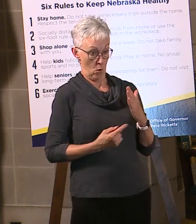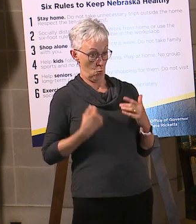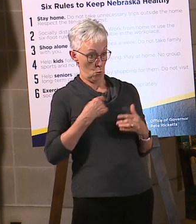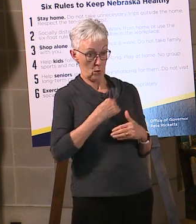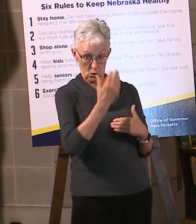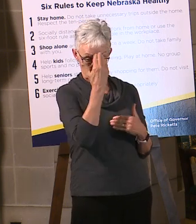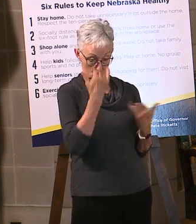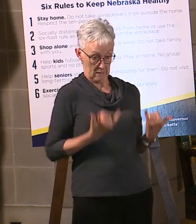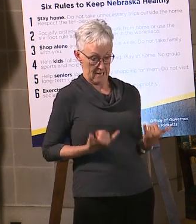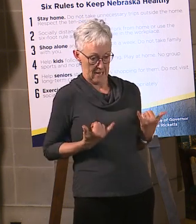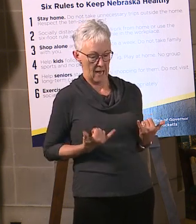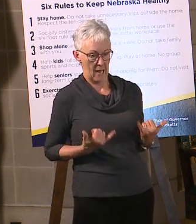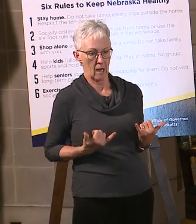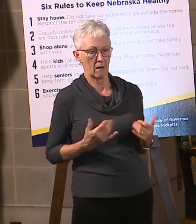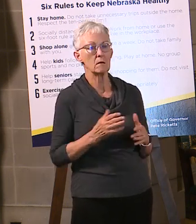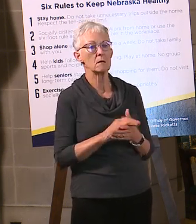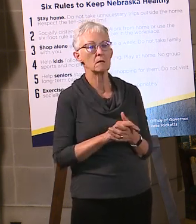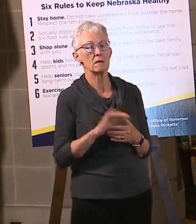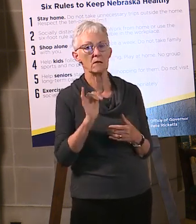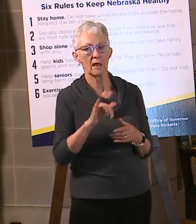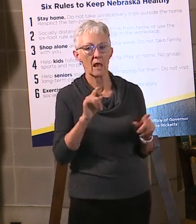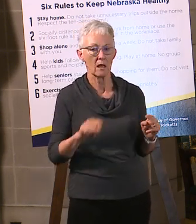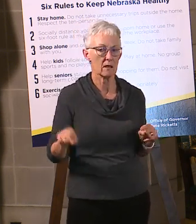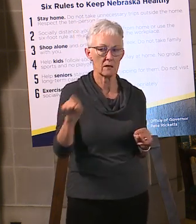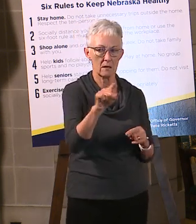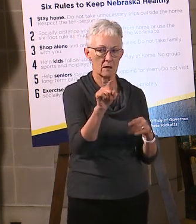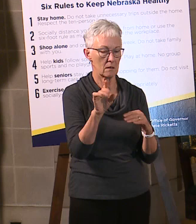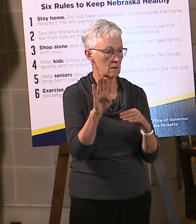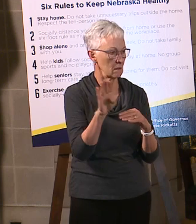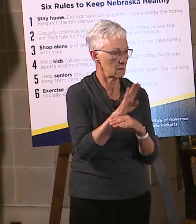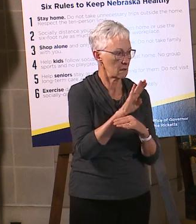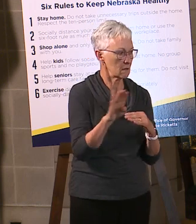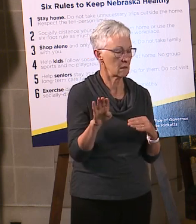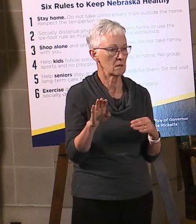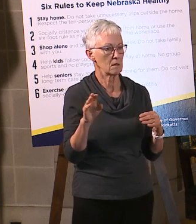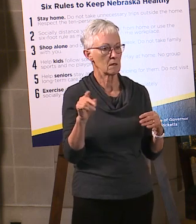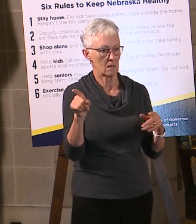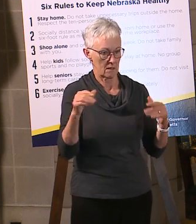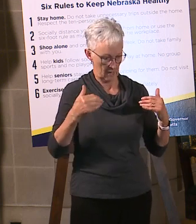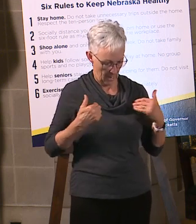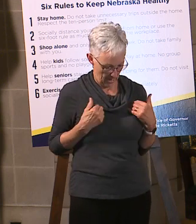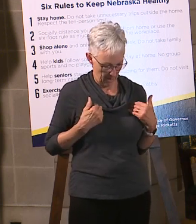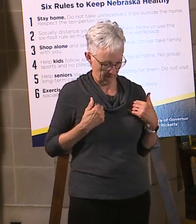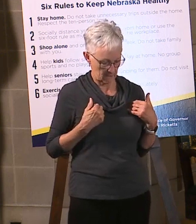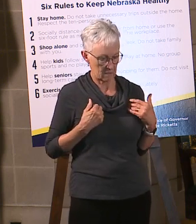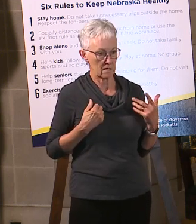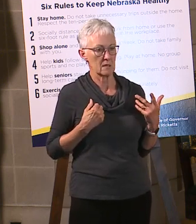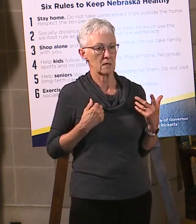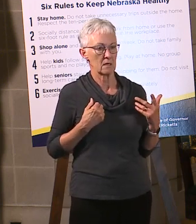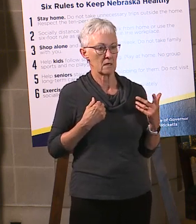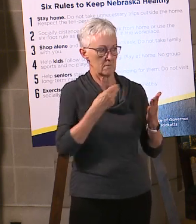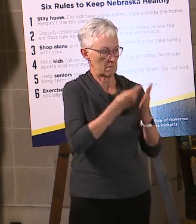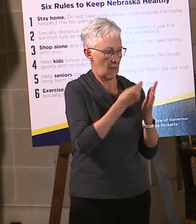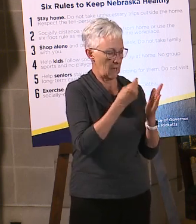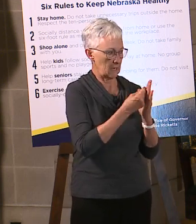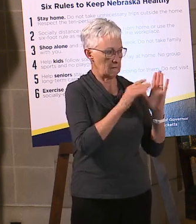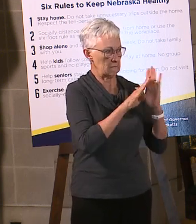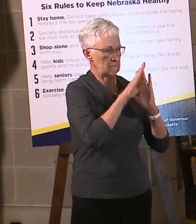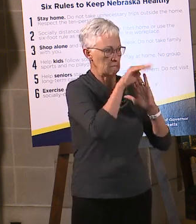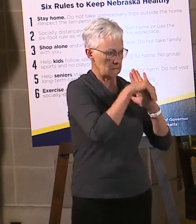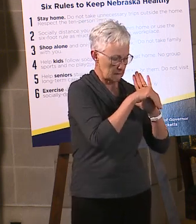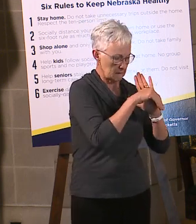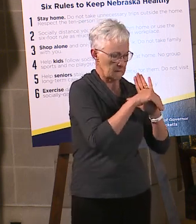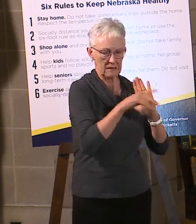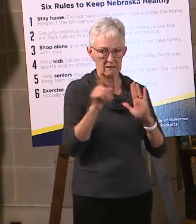survey is that they were having impact to their revenue and that they were